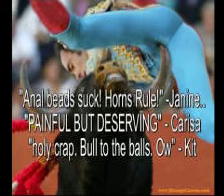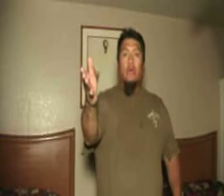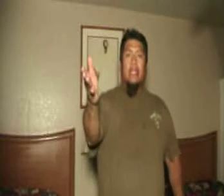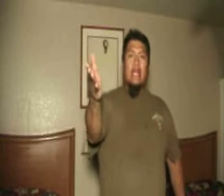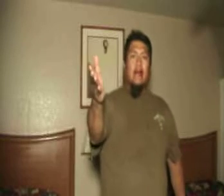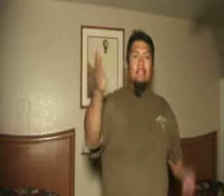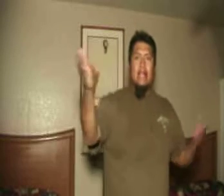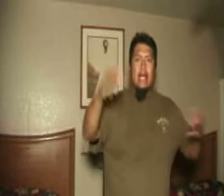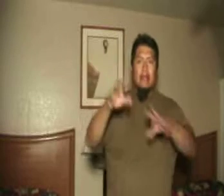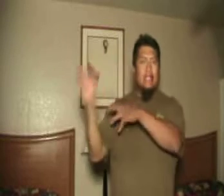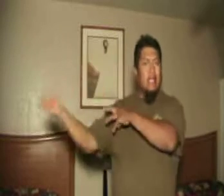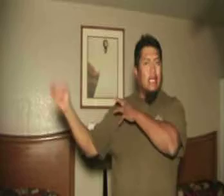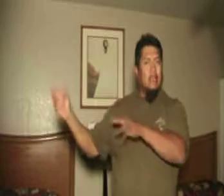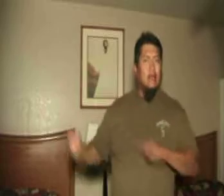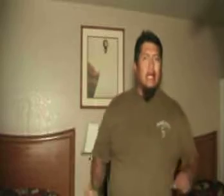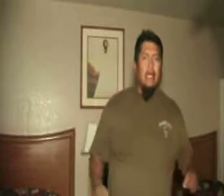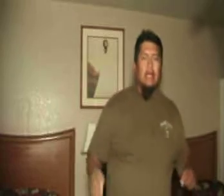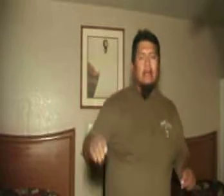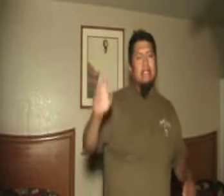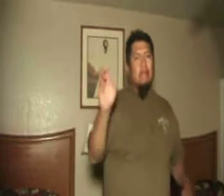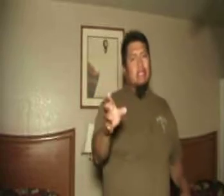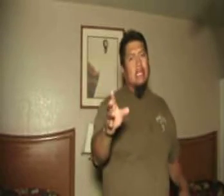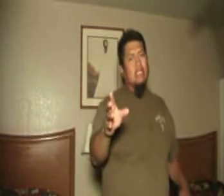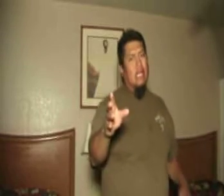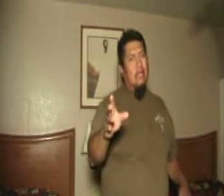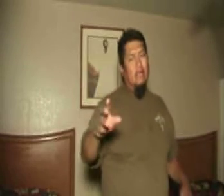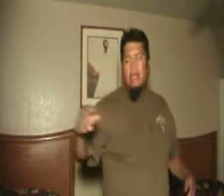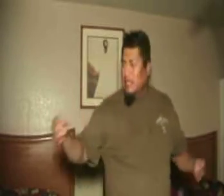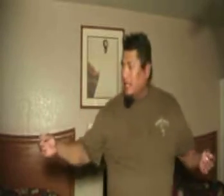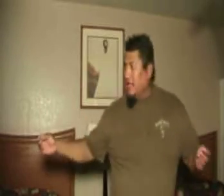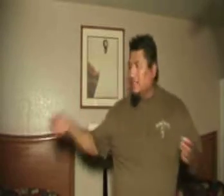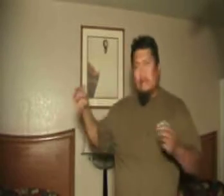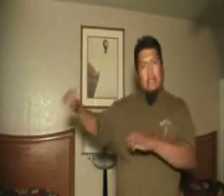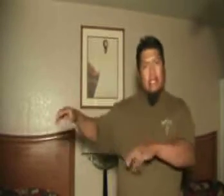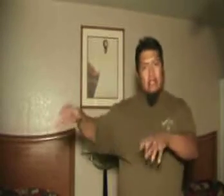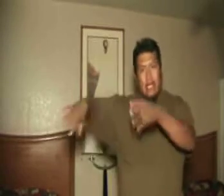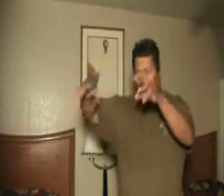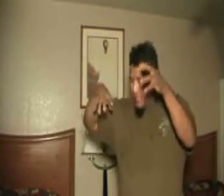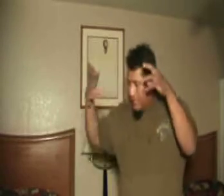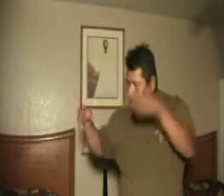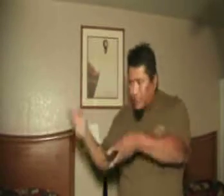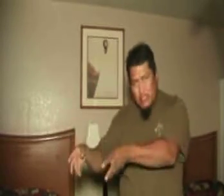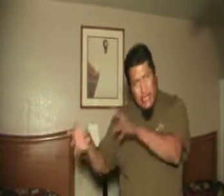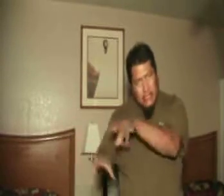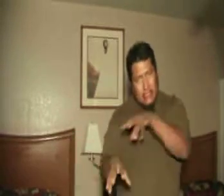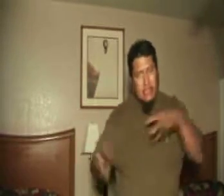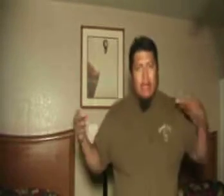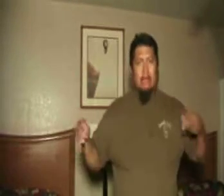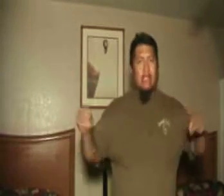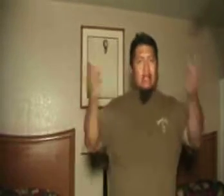quick shout out to the guy who did the intro guy here his name is Chuck Haven and he's from signal 99 and you can check out his link right over here